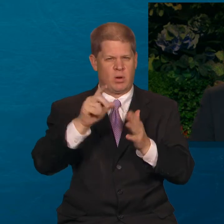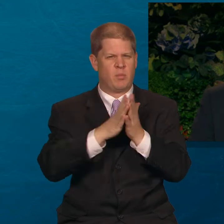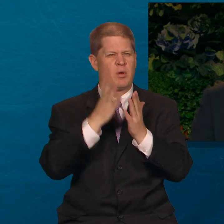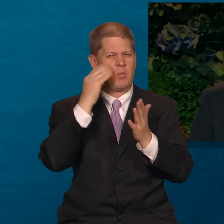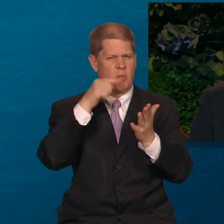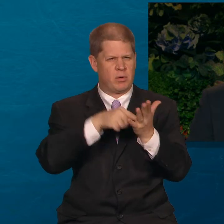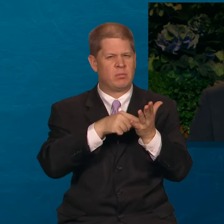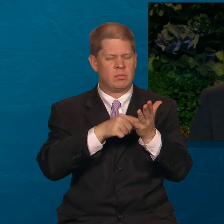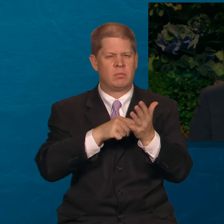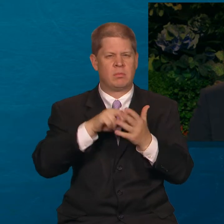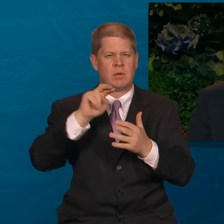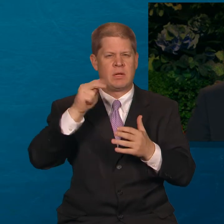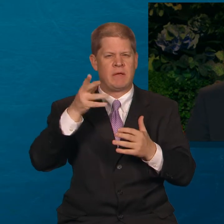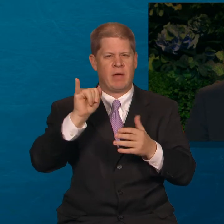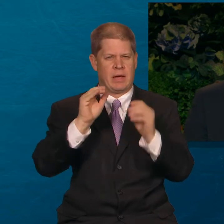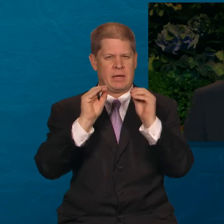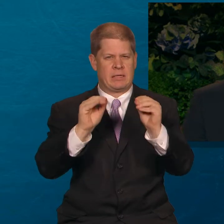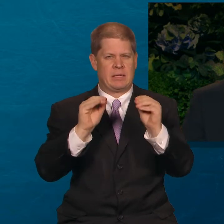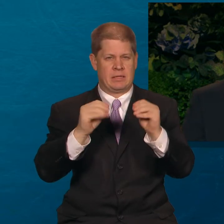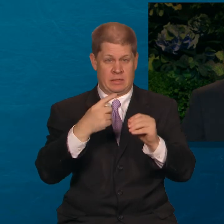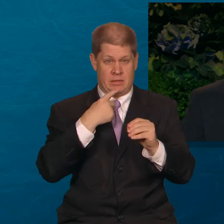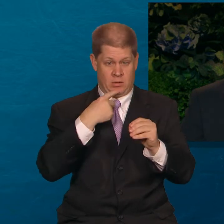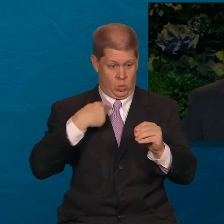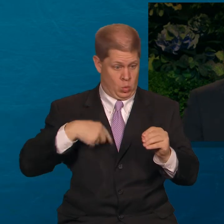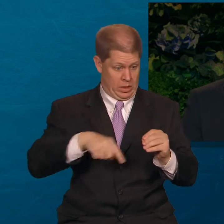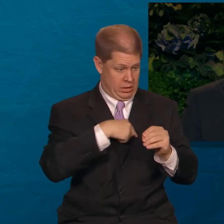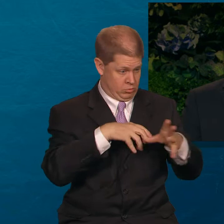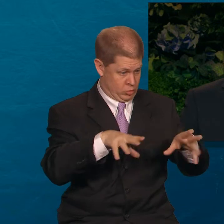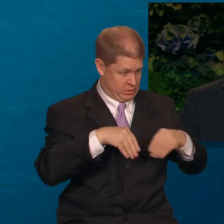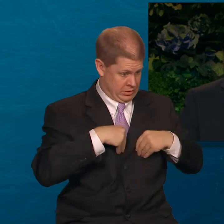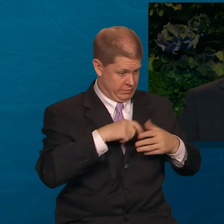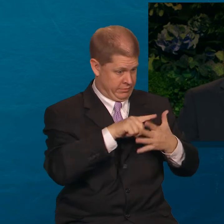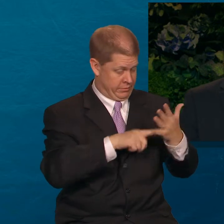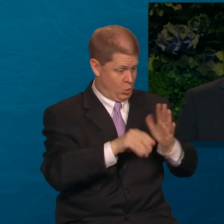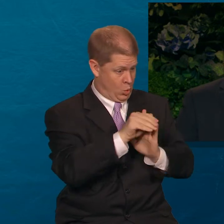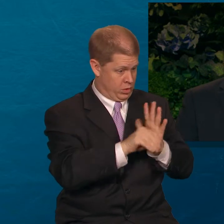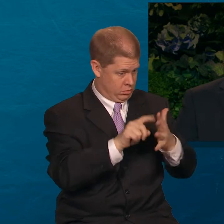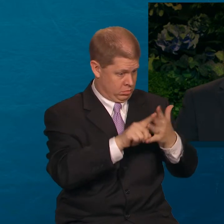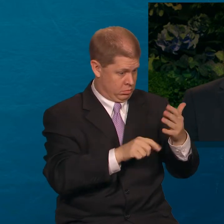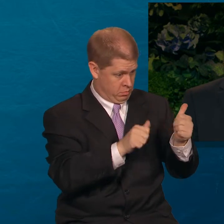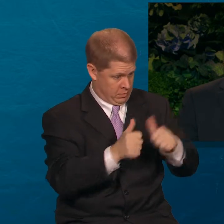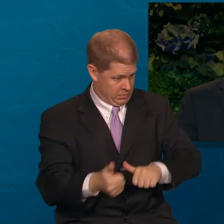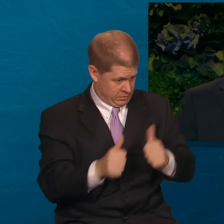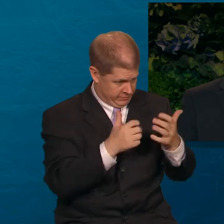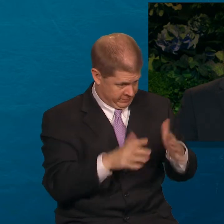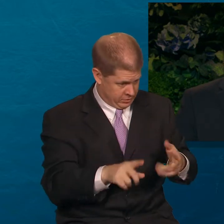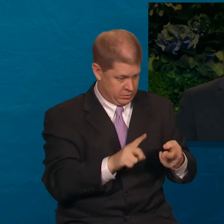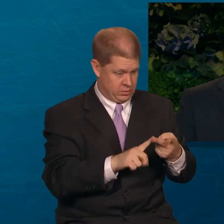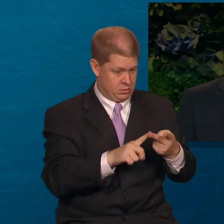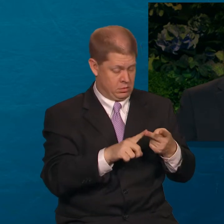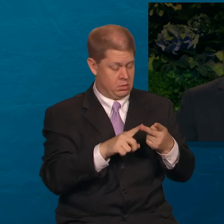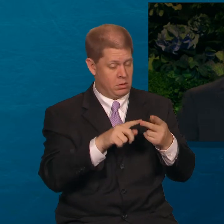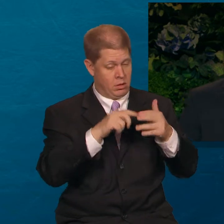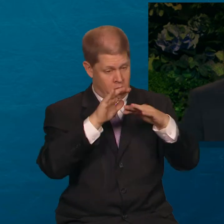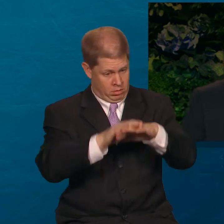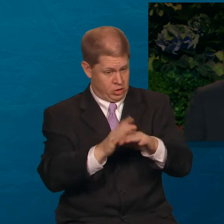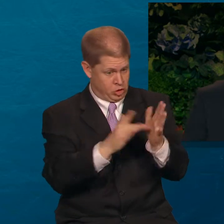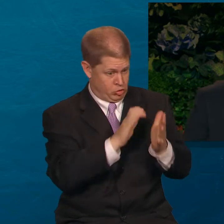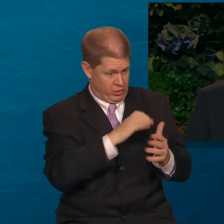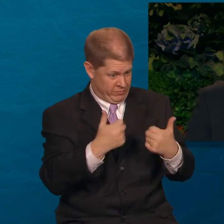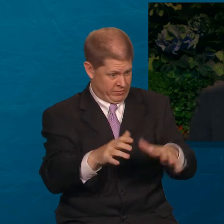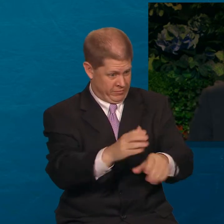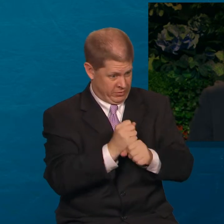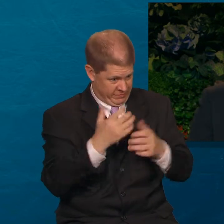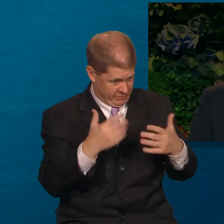Nephi teaches us that after we receive the same saving ordinances of baptism that Jesus Christ received,